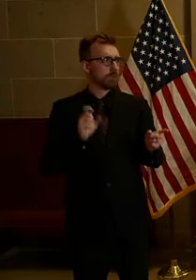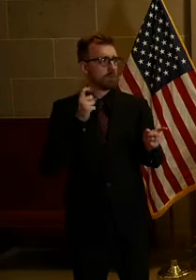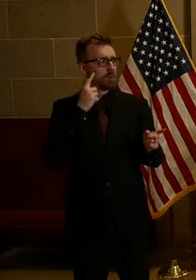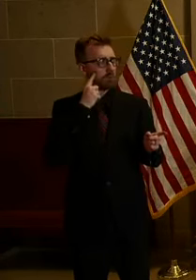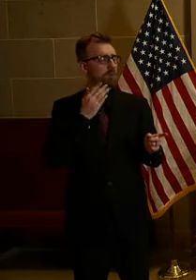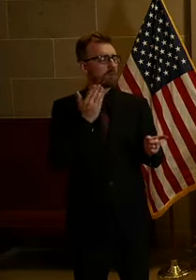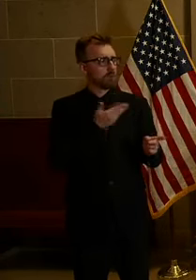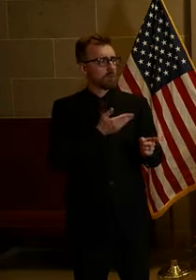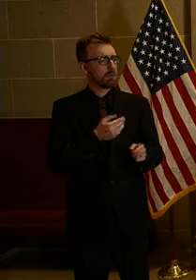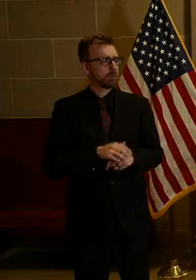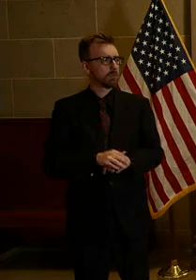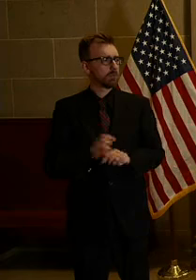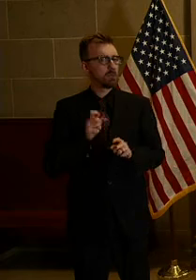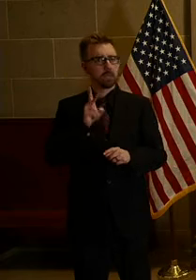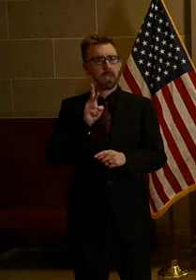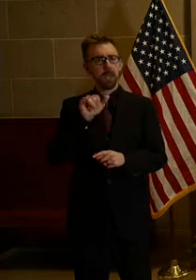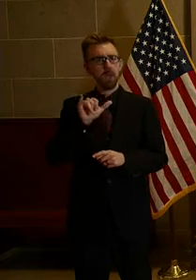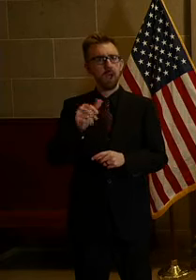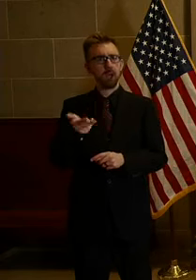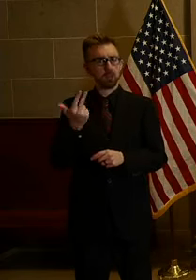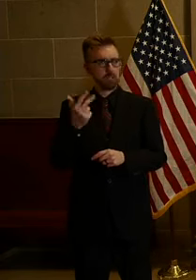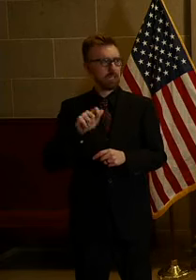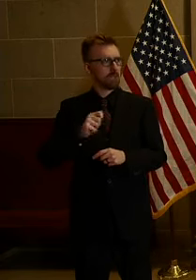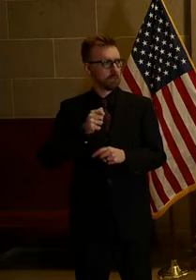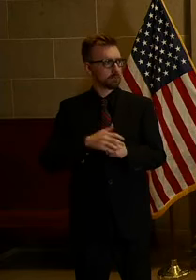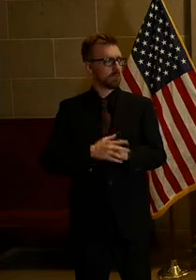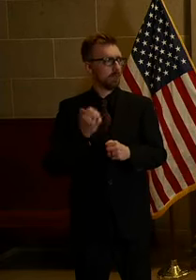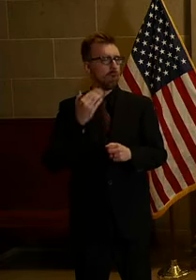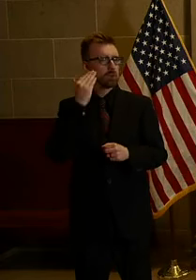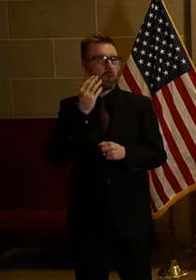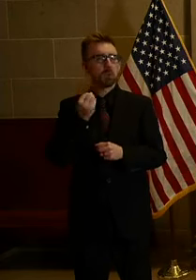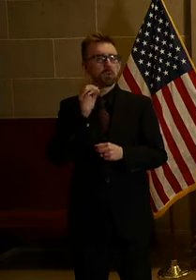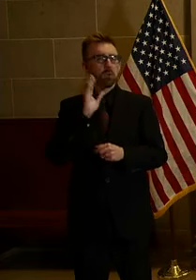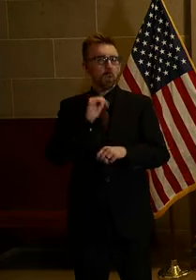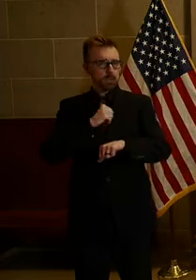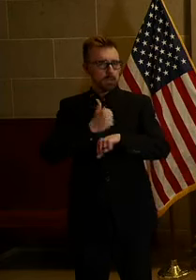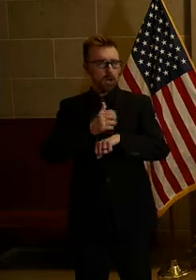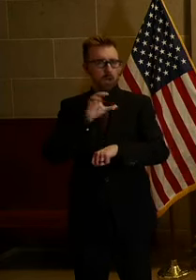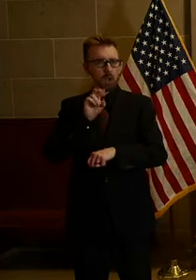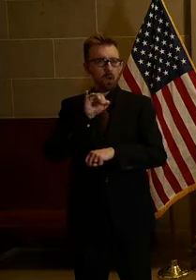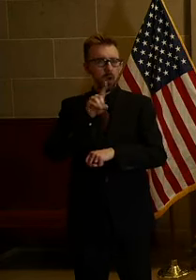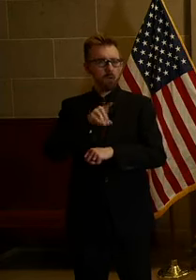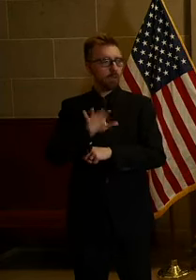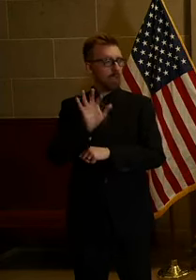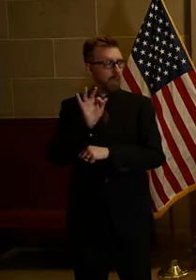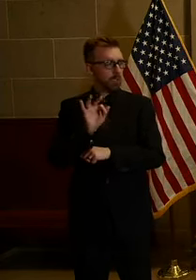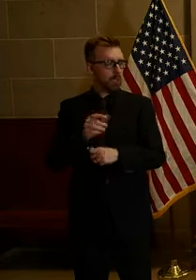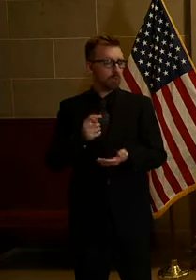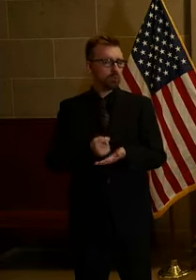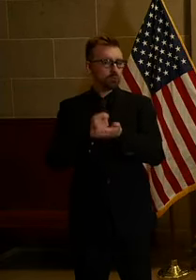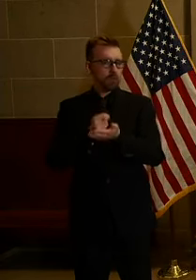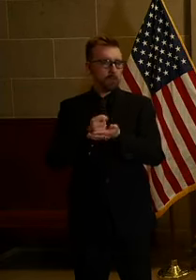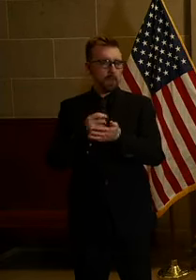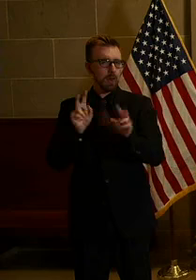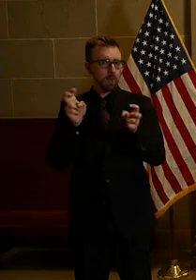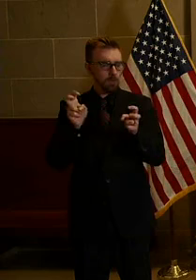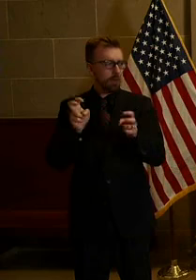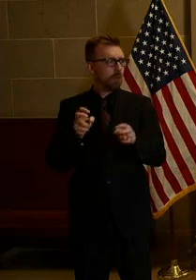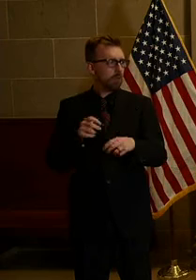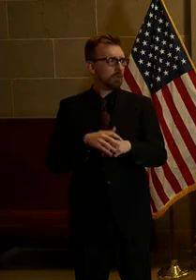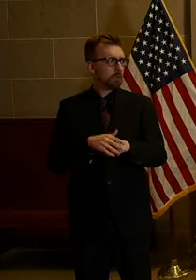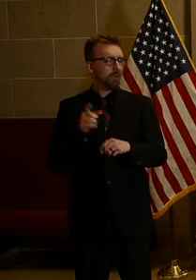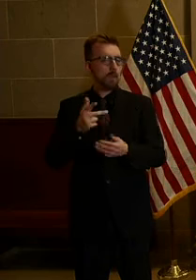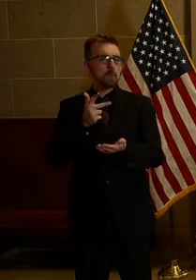from Steve Grant, KY three. He would like to know, well, Missouri set up COVID-19 treatment wards, so to speak, as in maybe